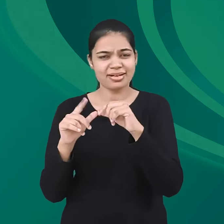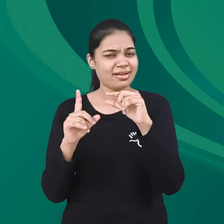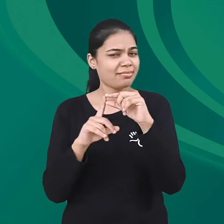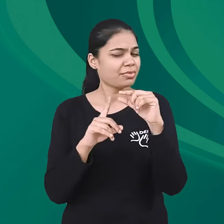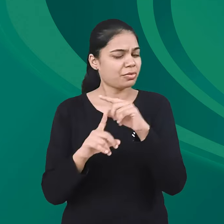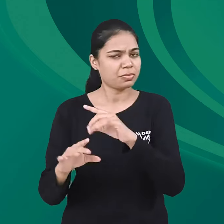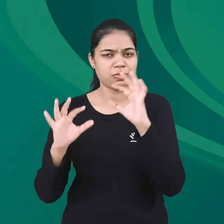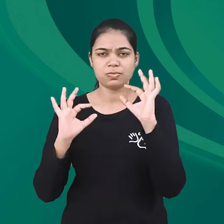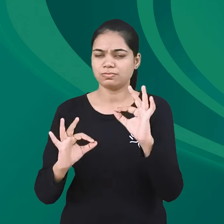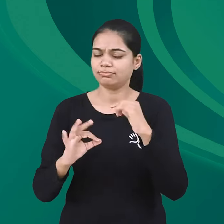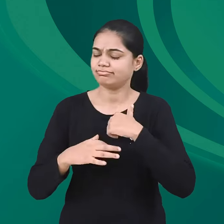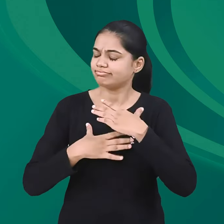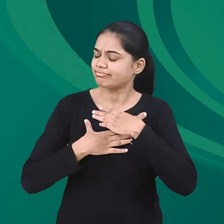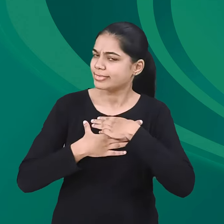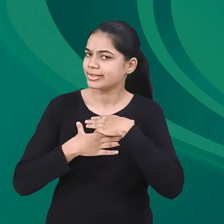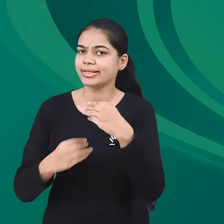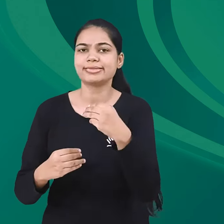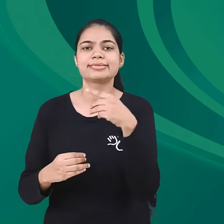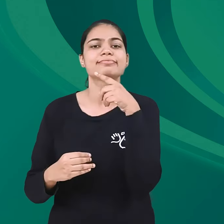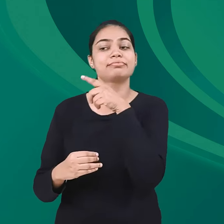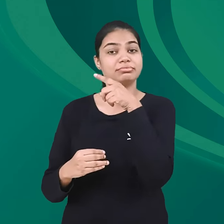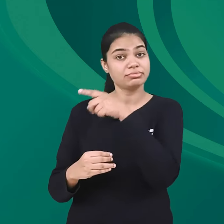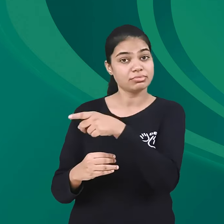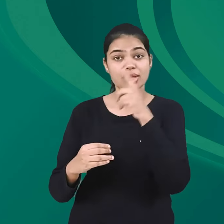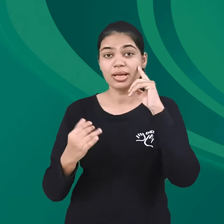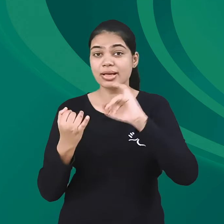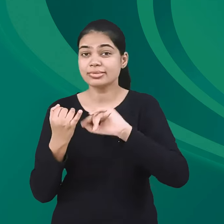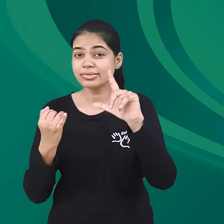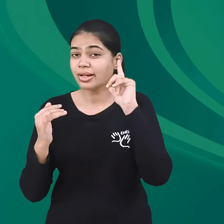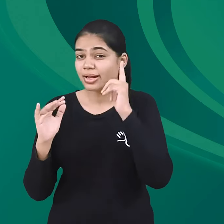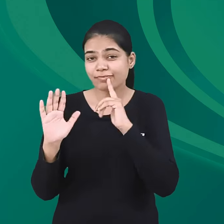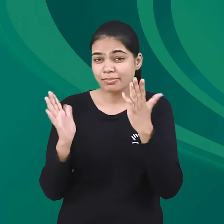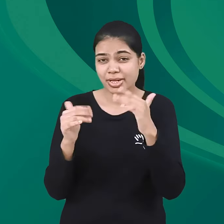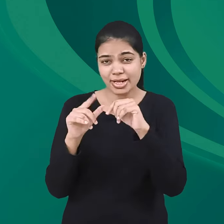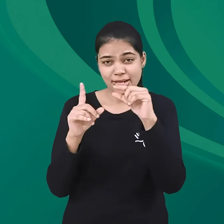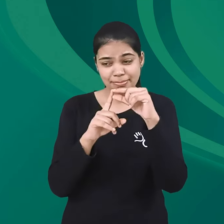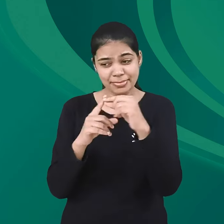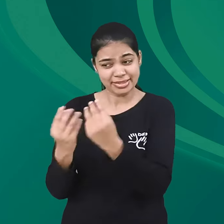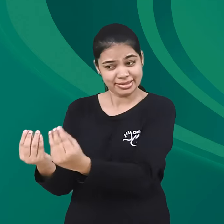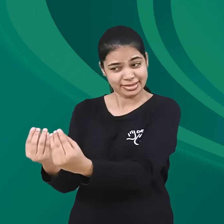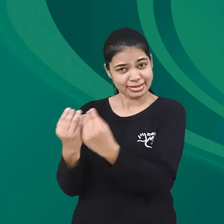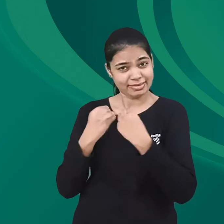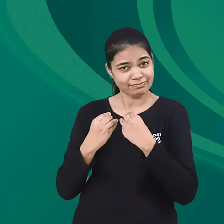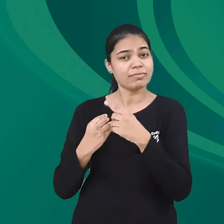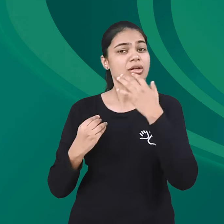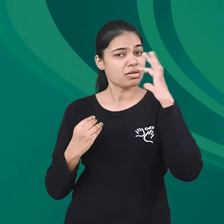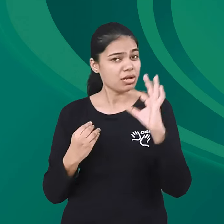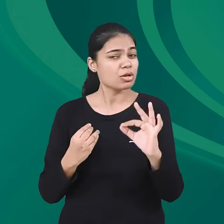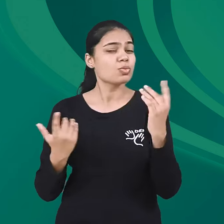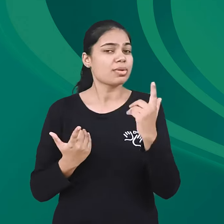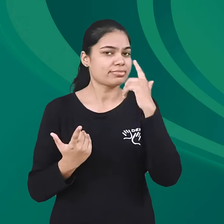hours. So, I would say this application has really helped us to